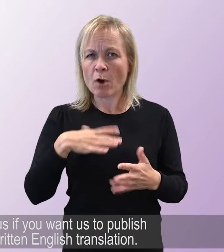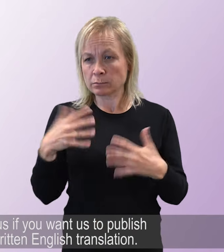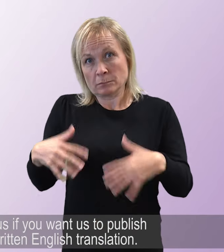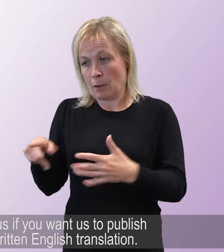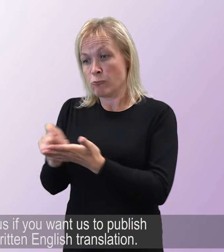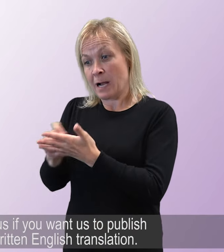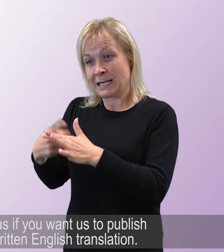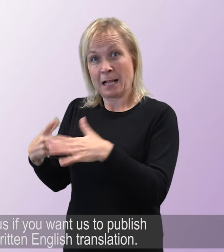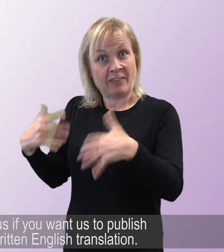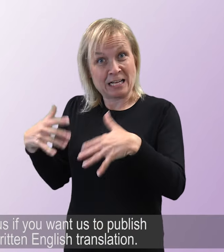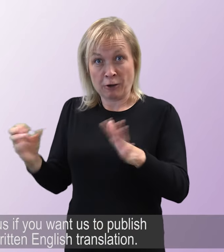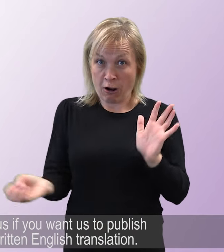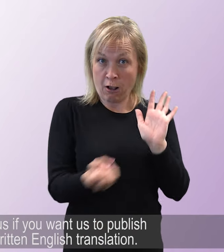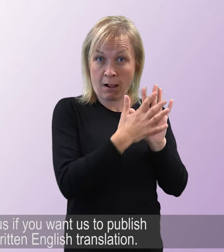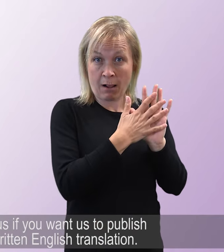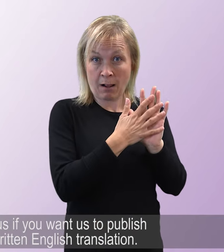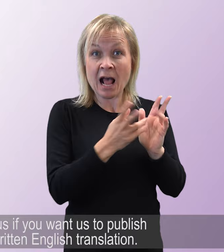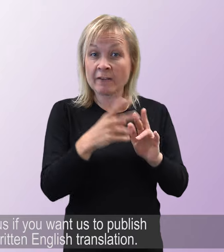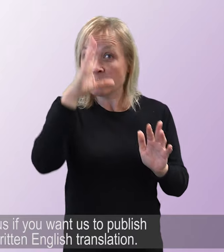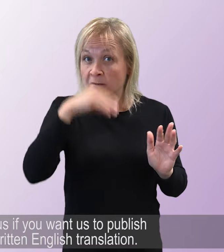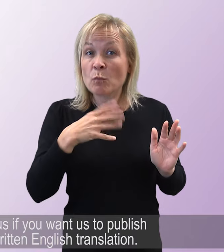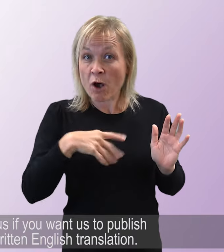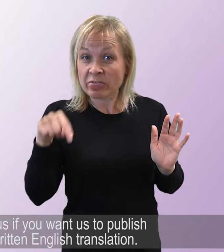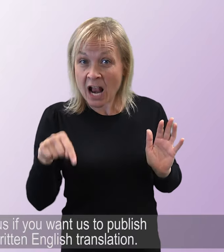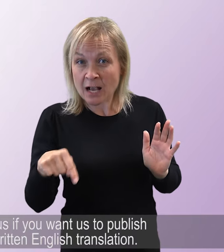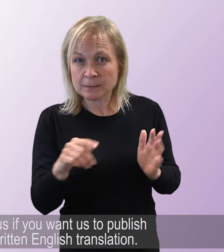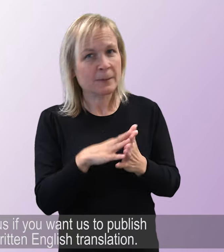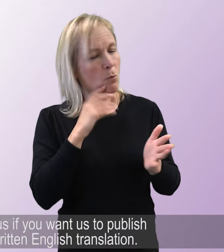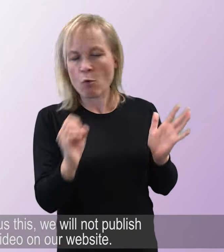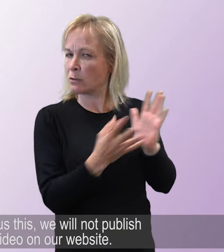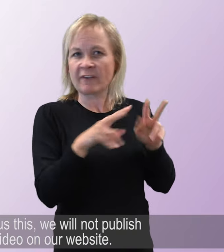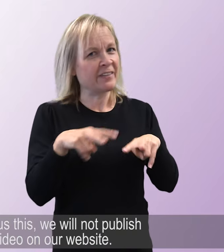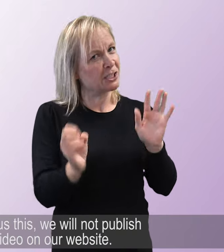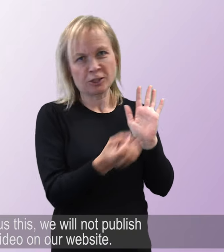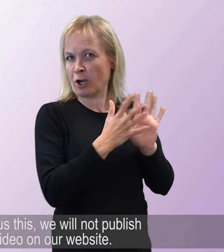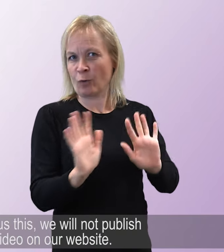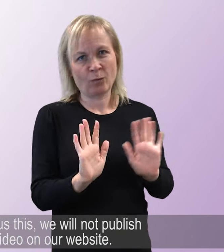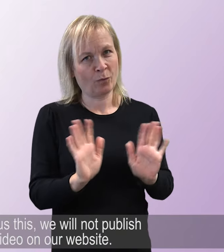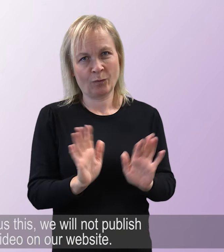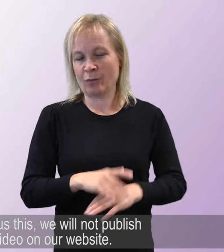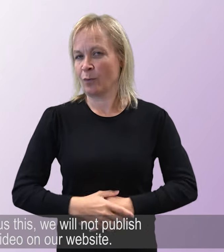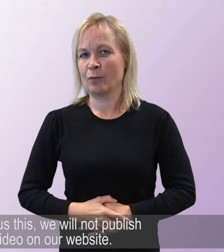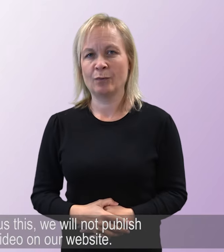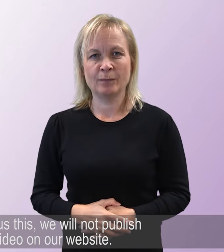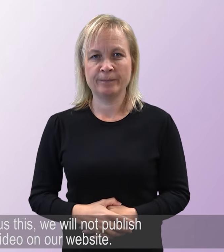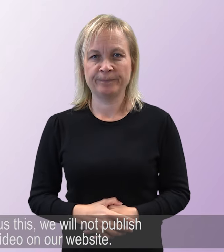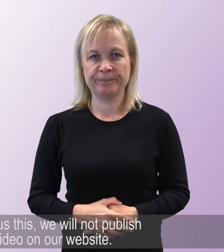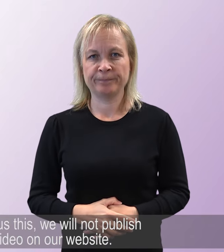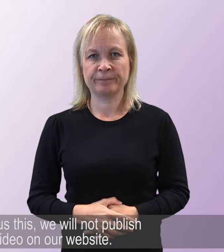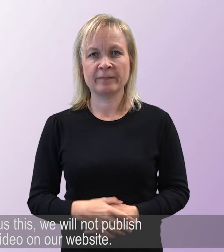Please tell us if you want us to publish only the written English translation. If you tell us this, we will not publish your video